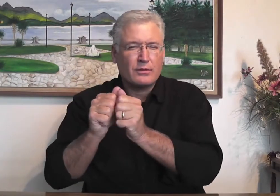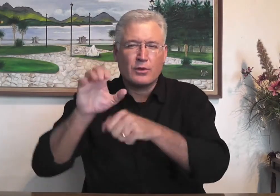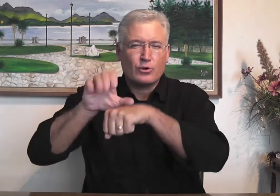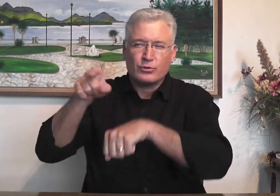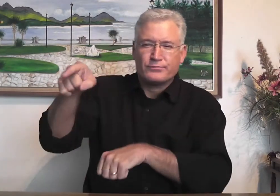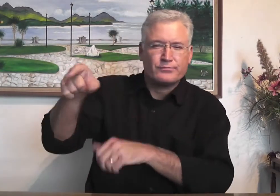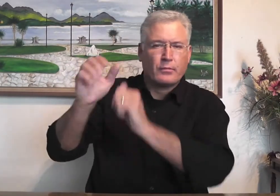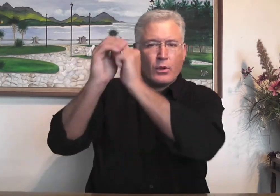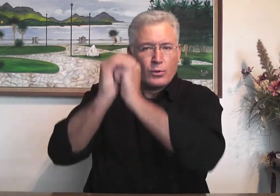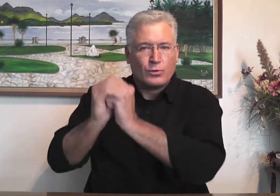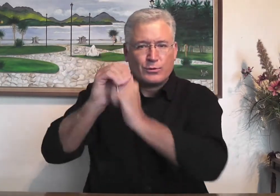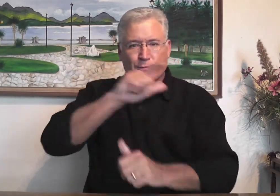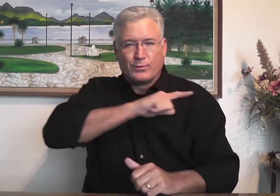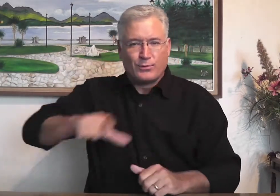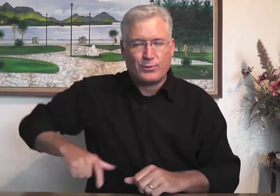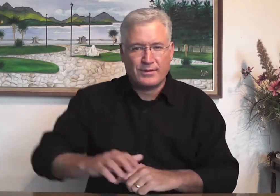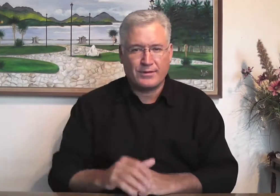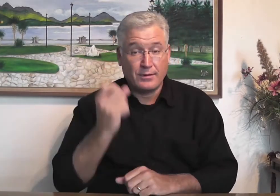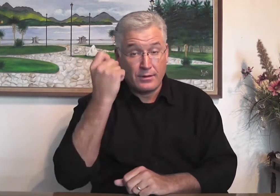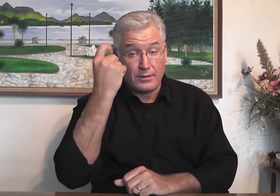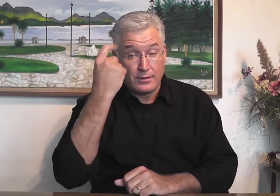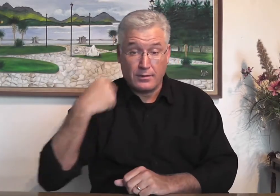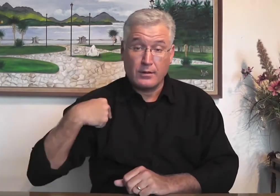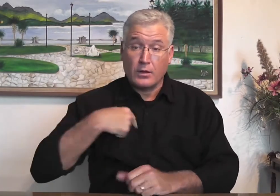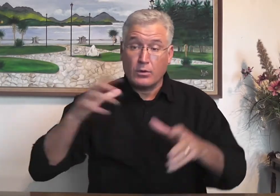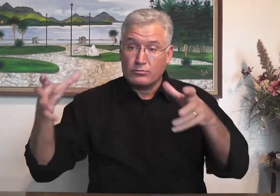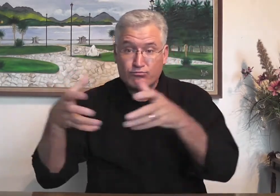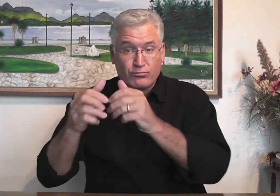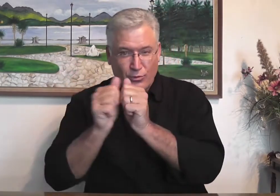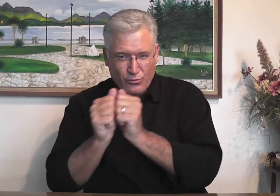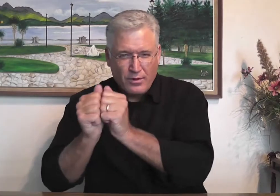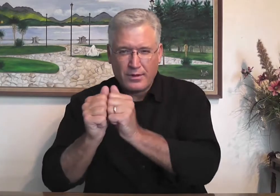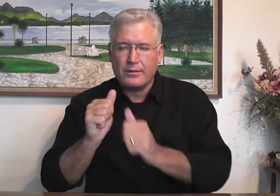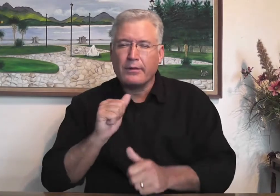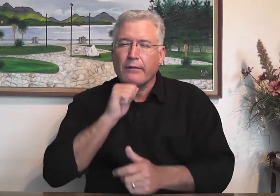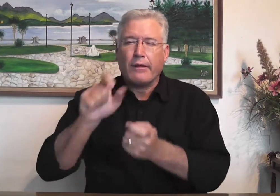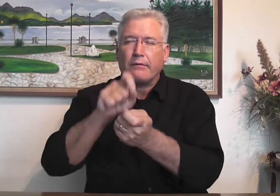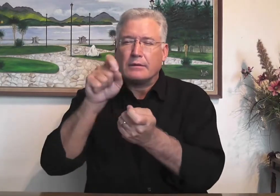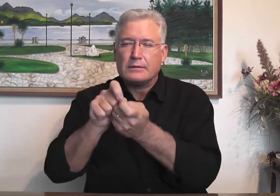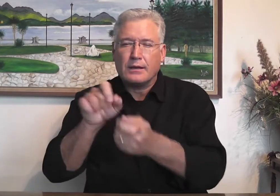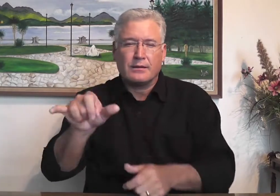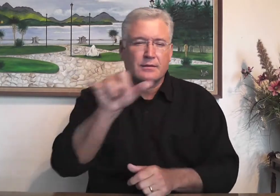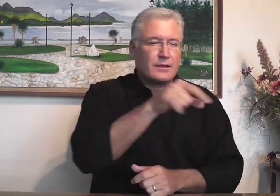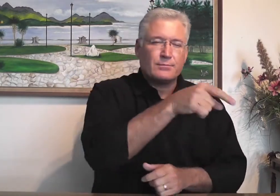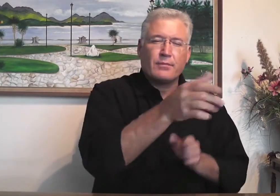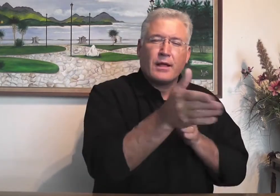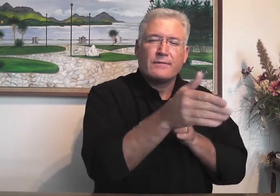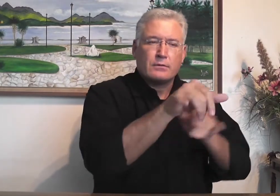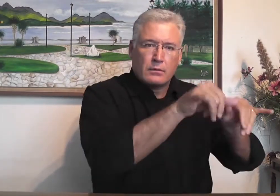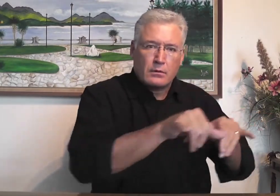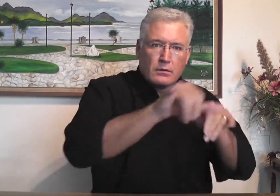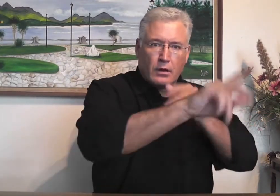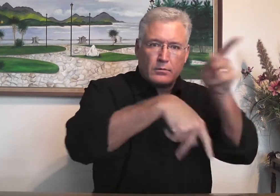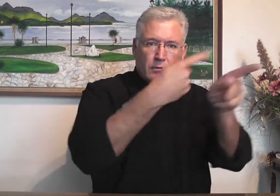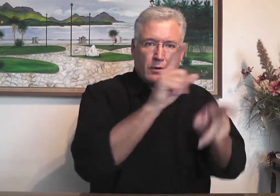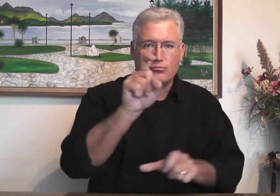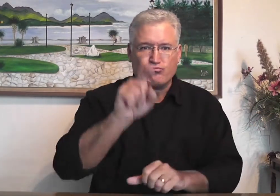we need to do the same. In a church to worship the Lord, understand that being together is not specifically